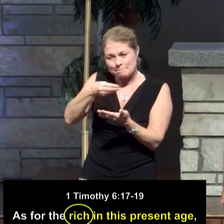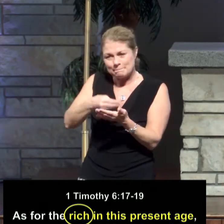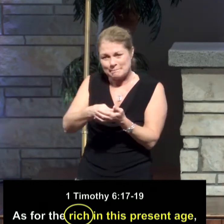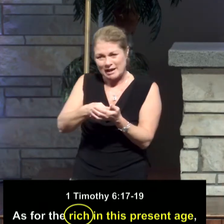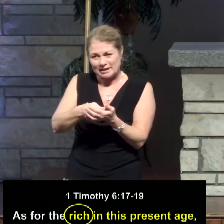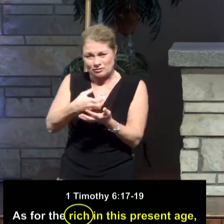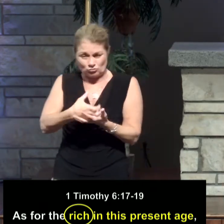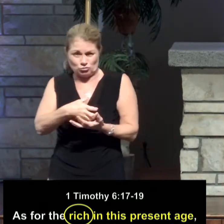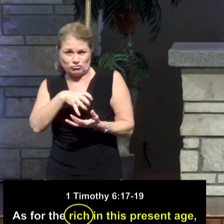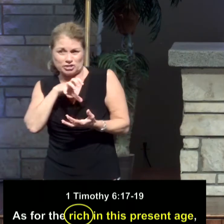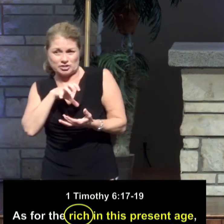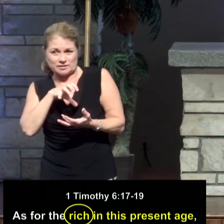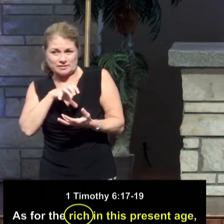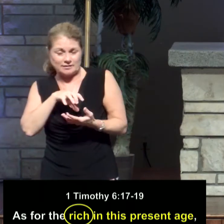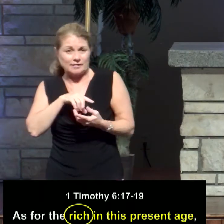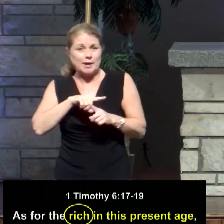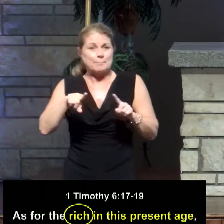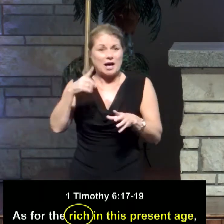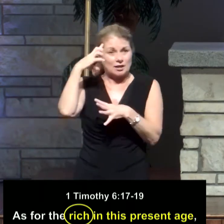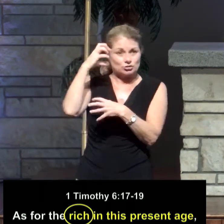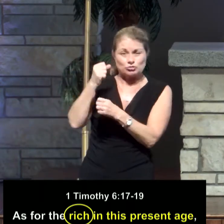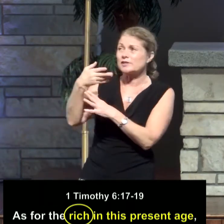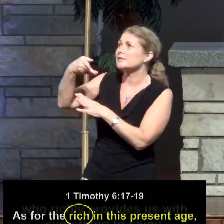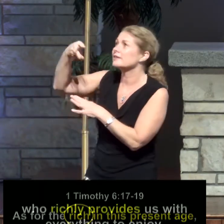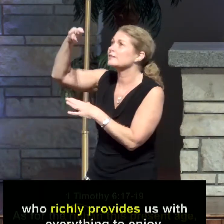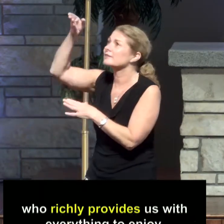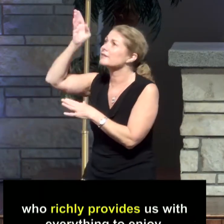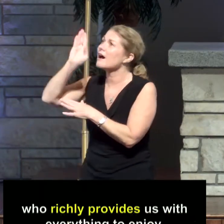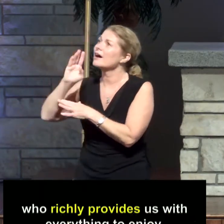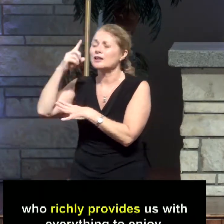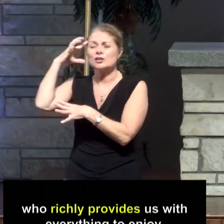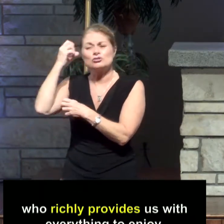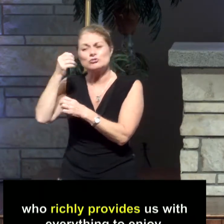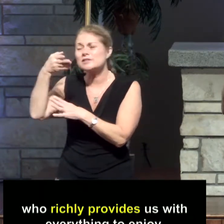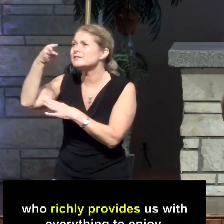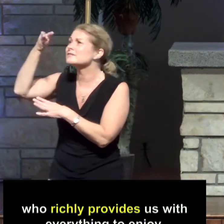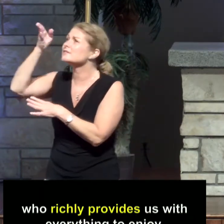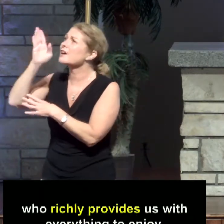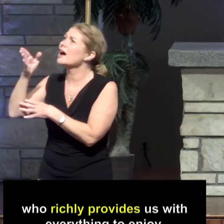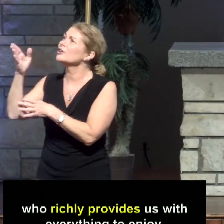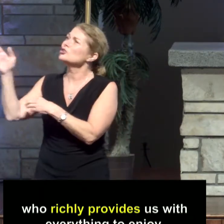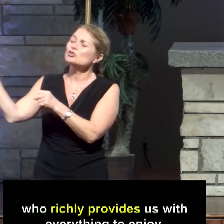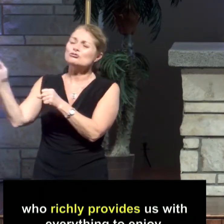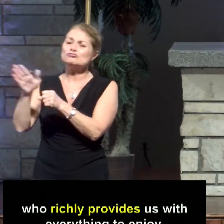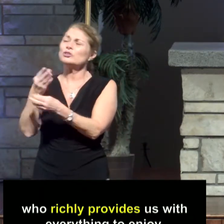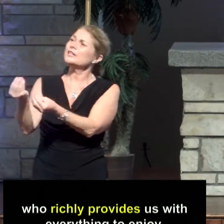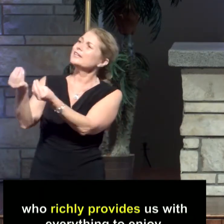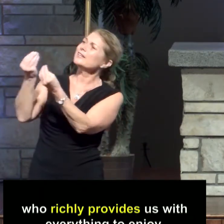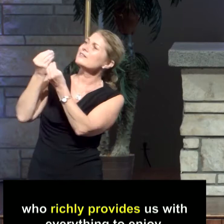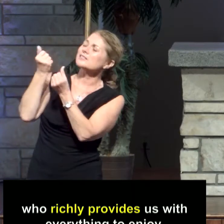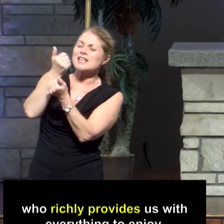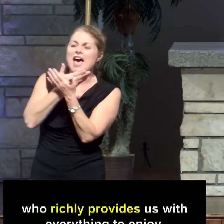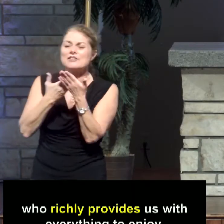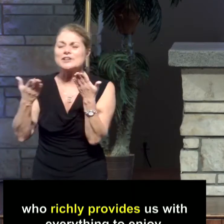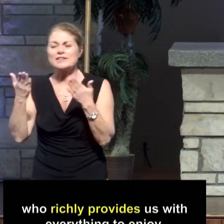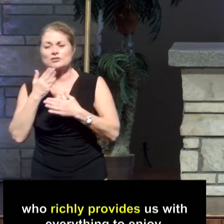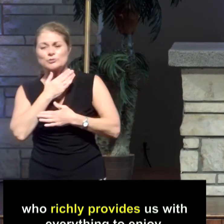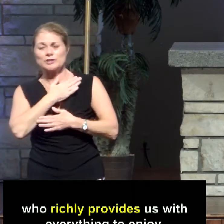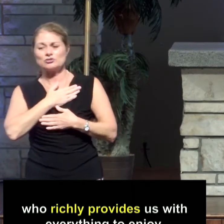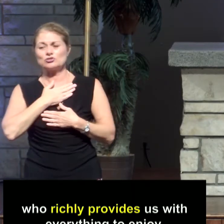But put your trust on God. Put your trust on God who richly provides us with everything to enjoy.